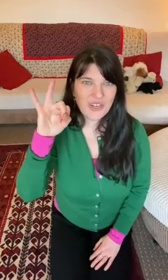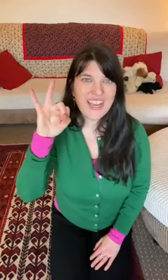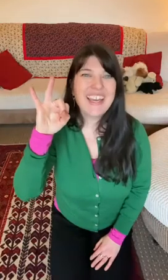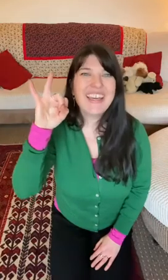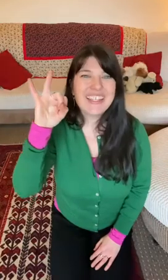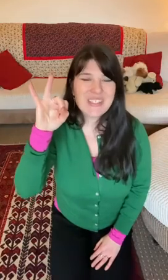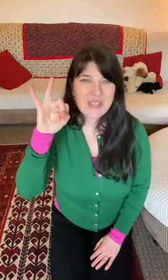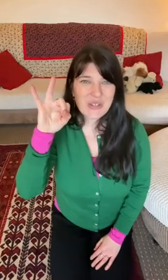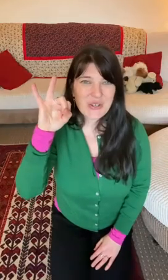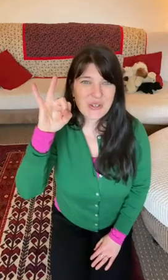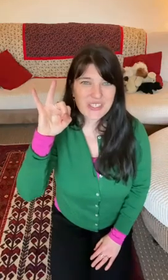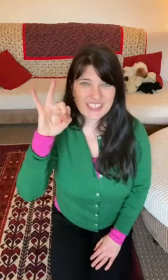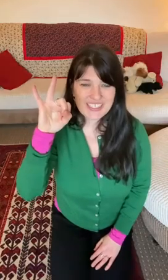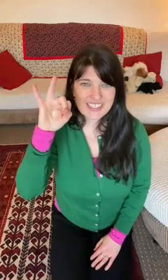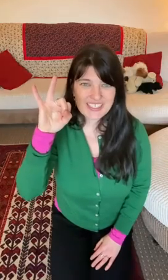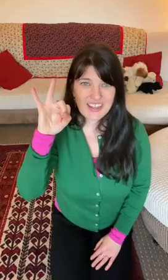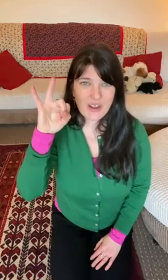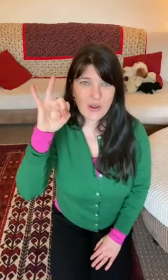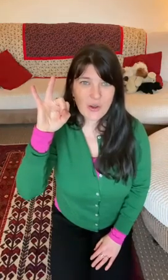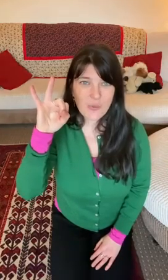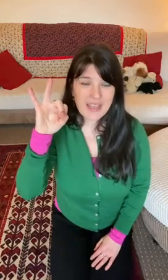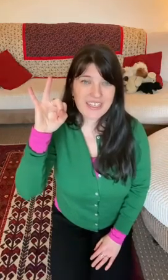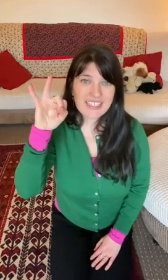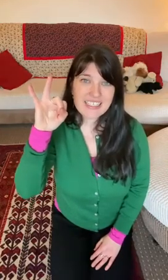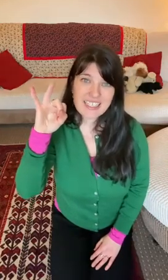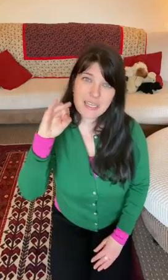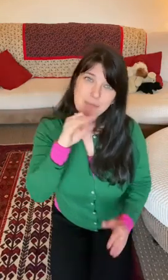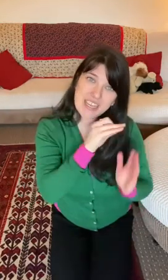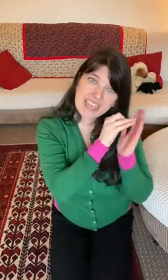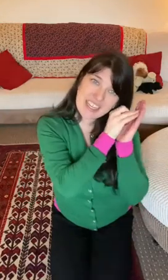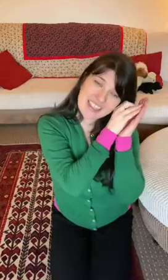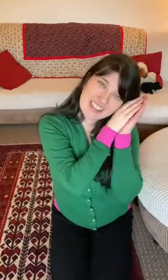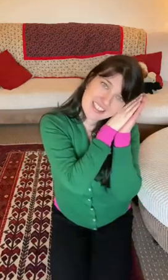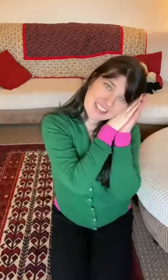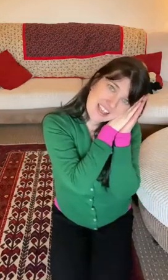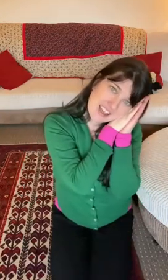Two little snowmen sleeping in the sun.